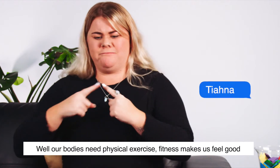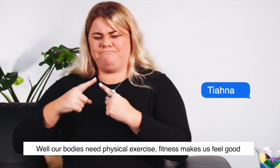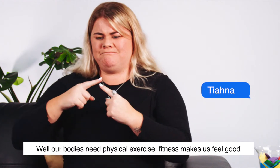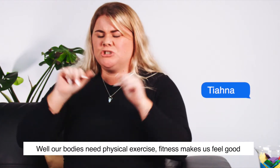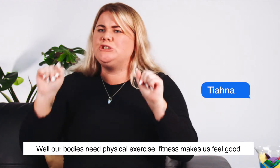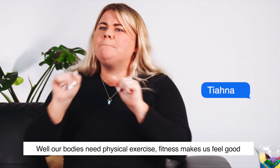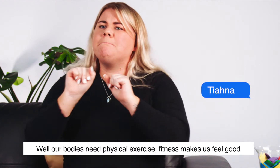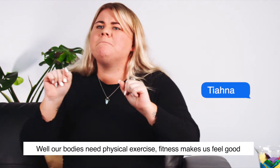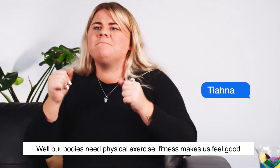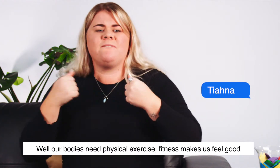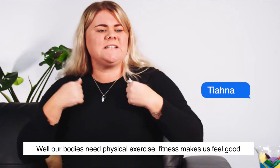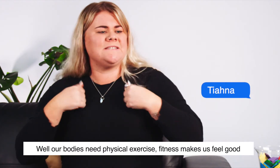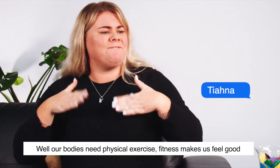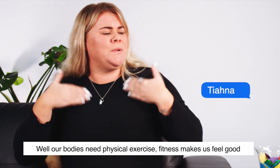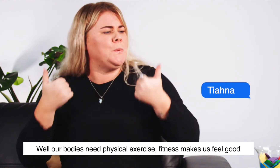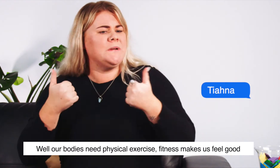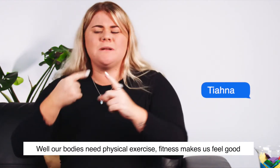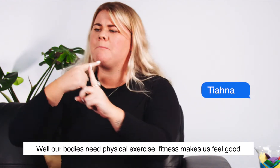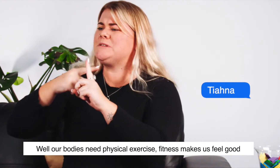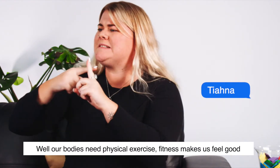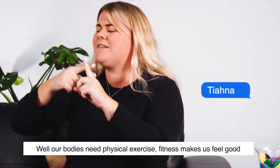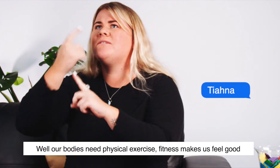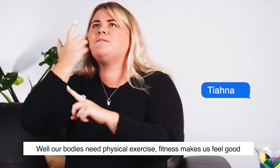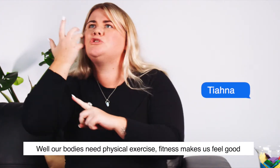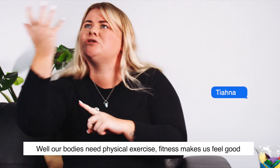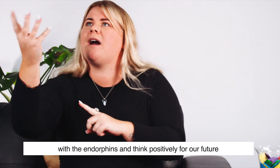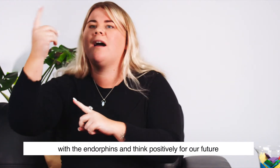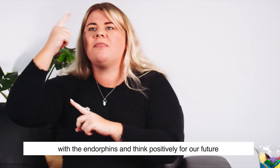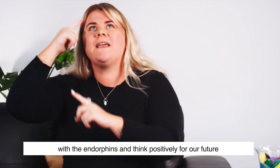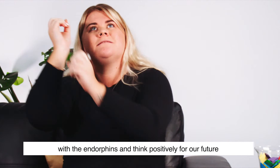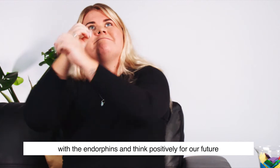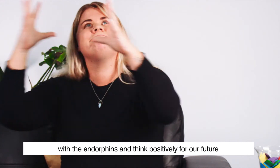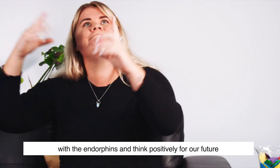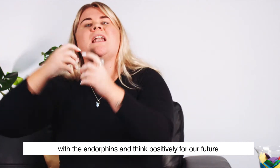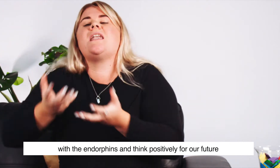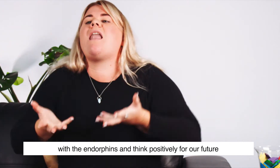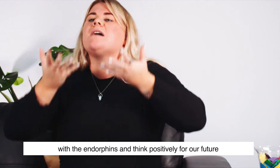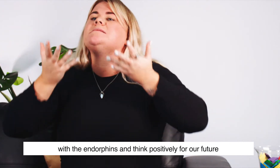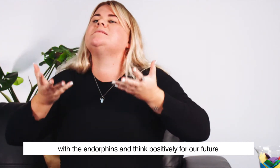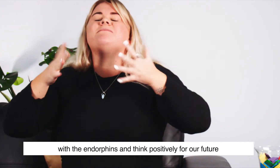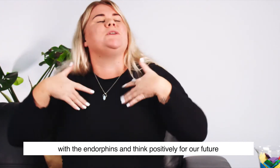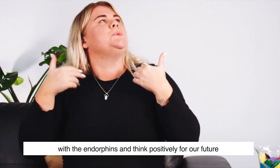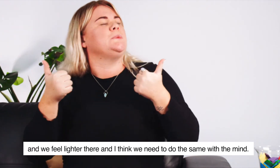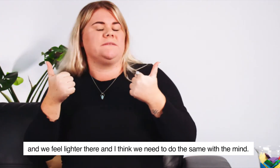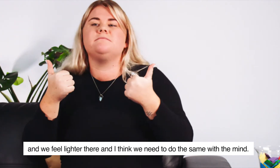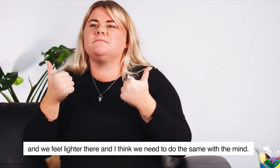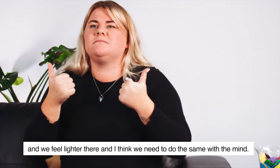Well our bodies need physical exercise. Our fitness makes us feel good with the endorphins and think positively for our future, and we feel lighter there.